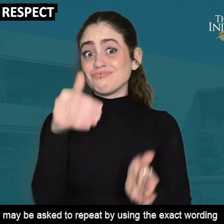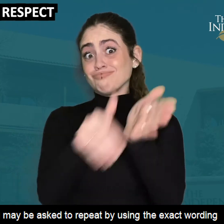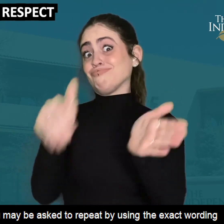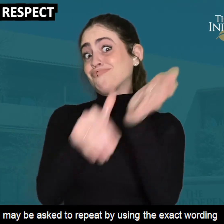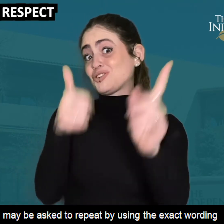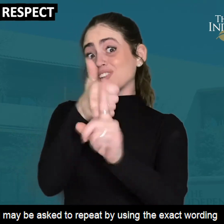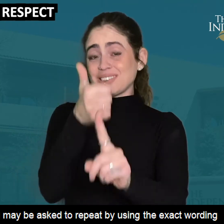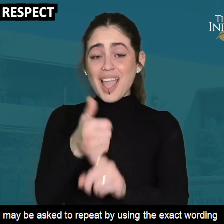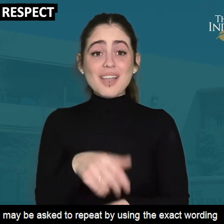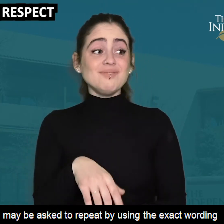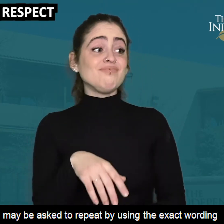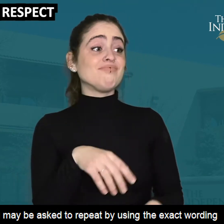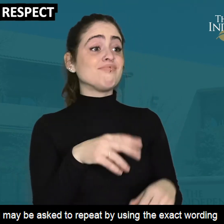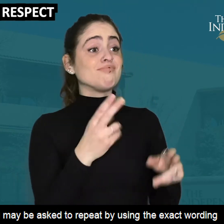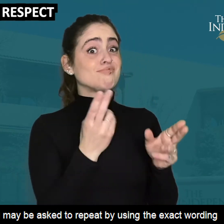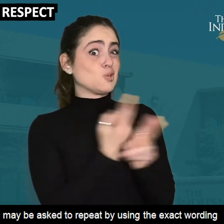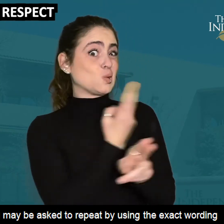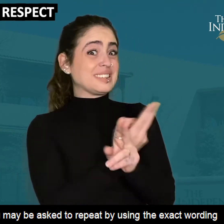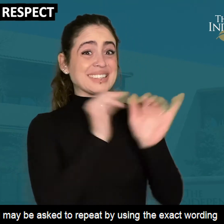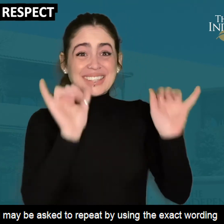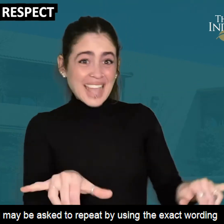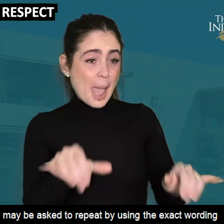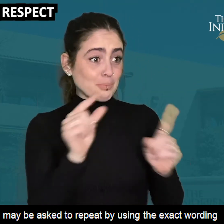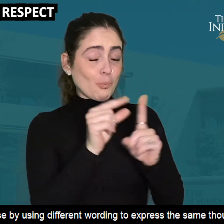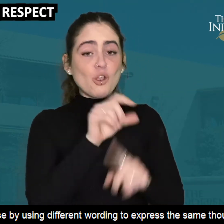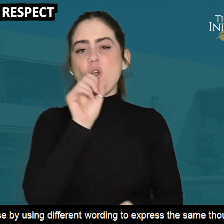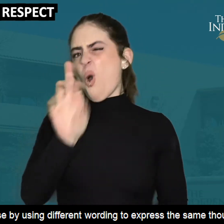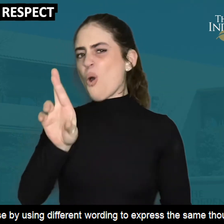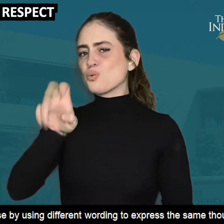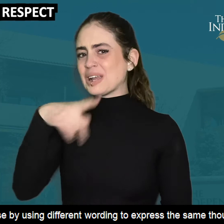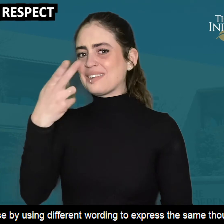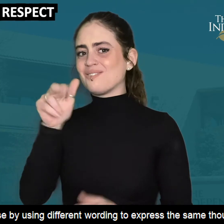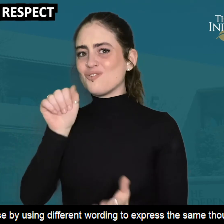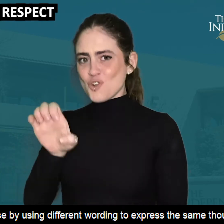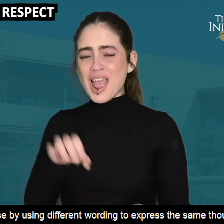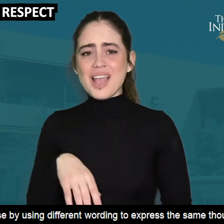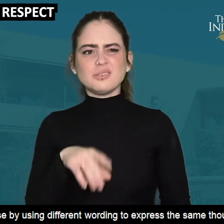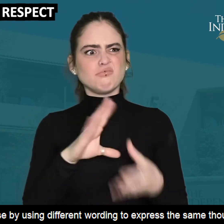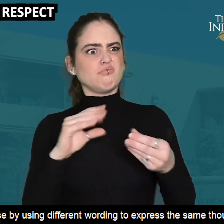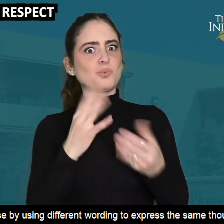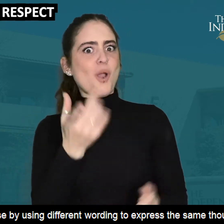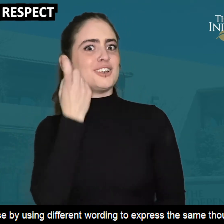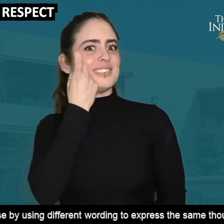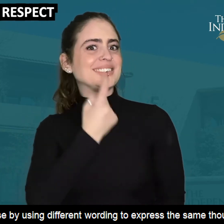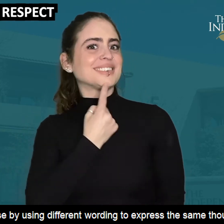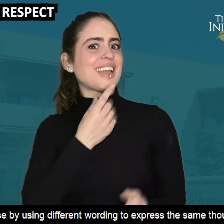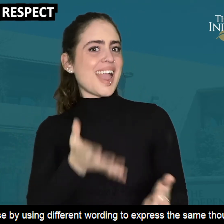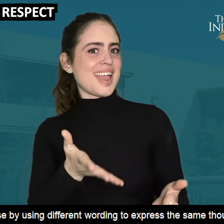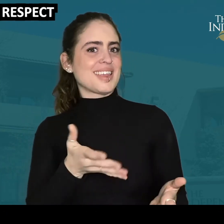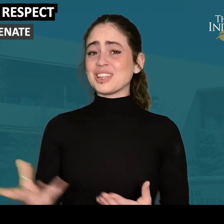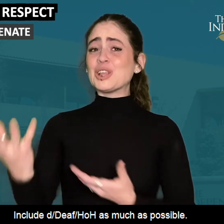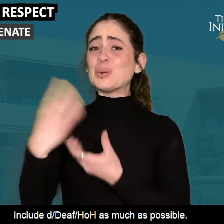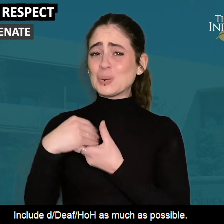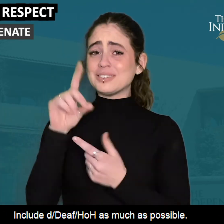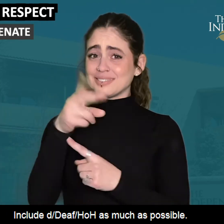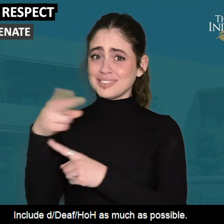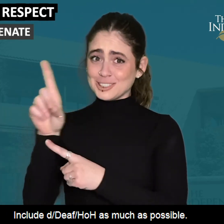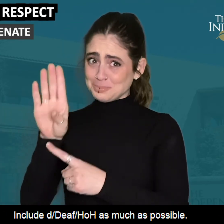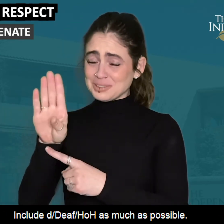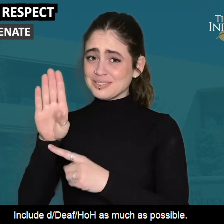repeat by using the exact wording or rephrase by using different wording to express the same meaning.